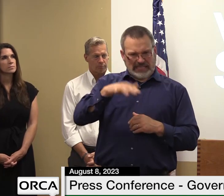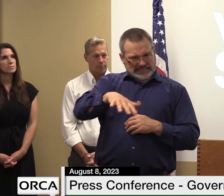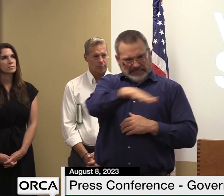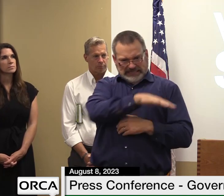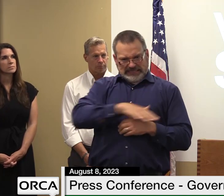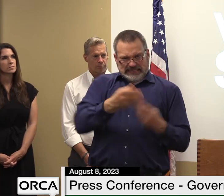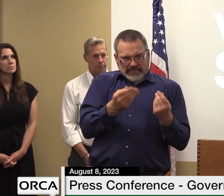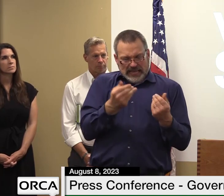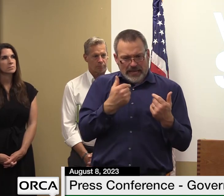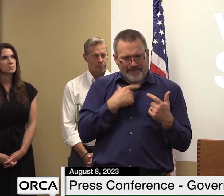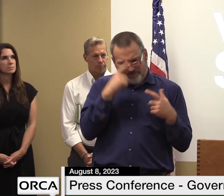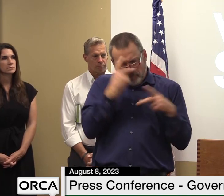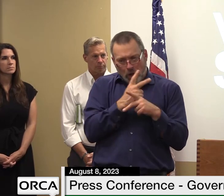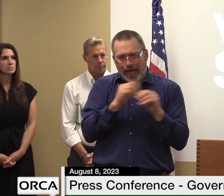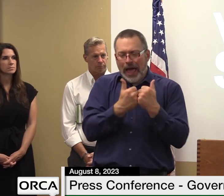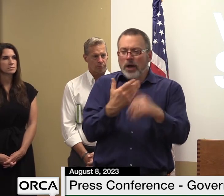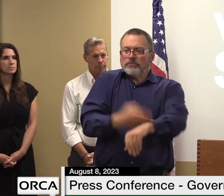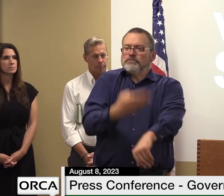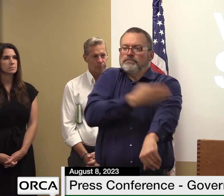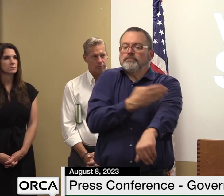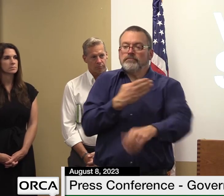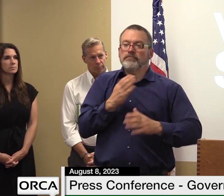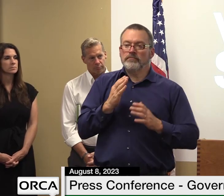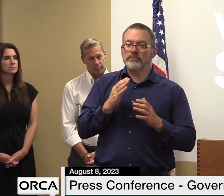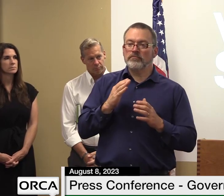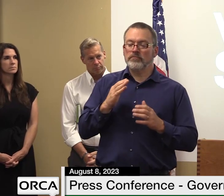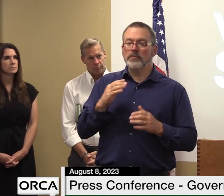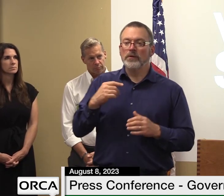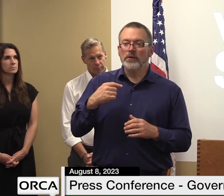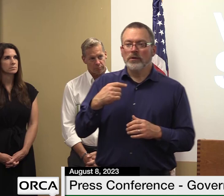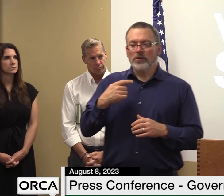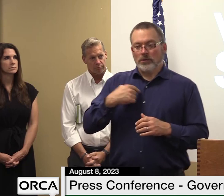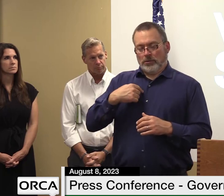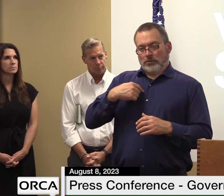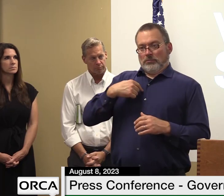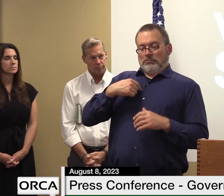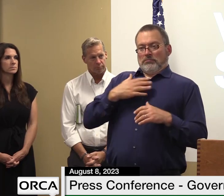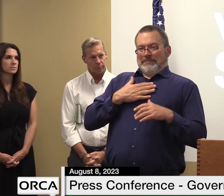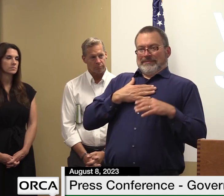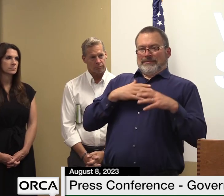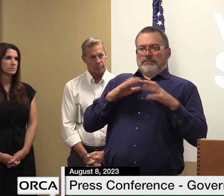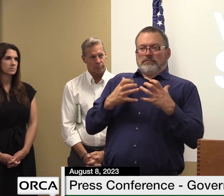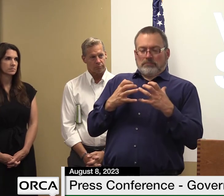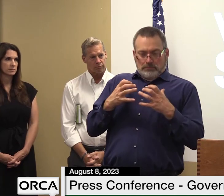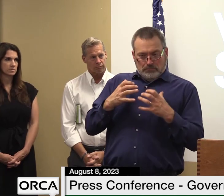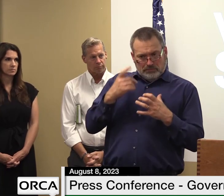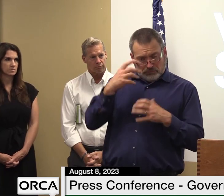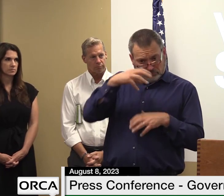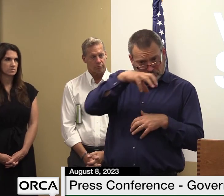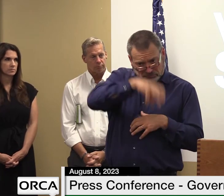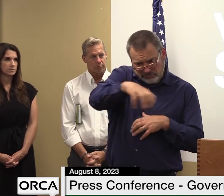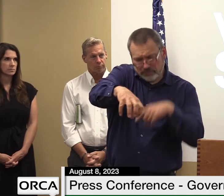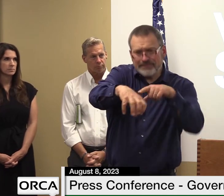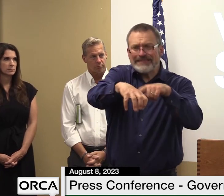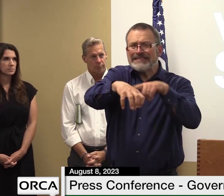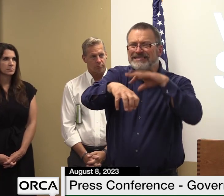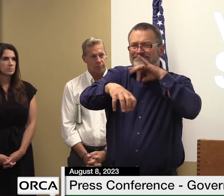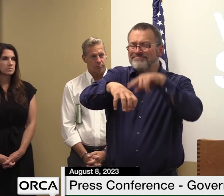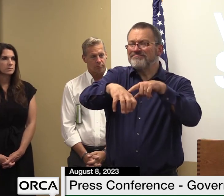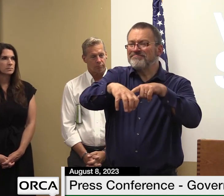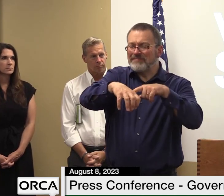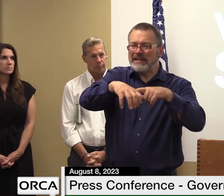so it's our understanding that the debris um the debris will be